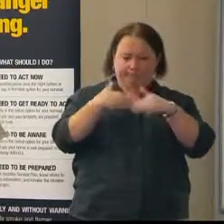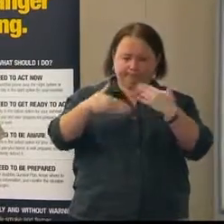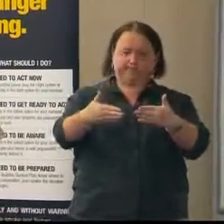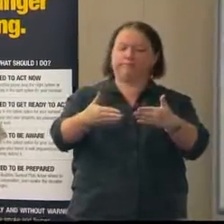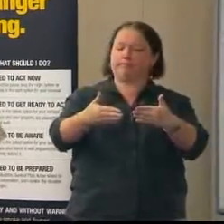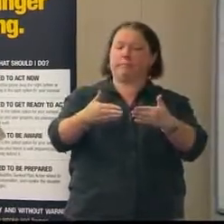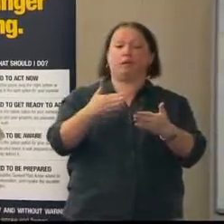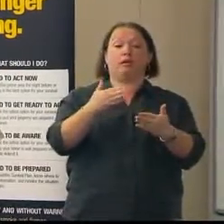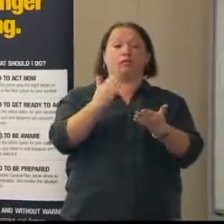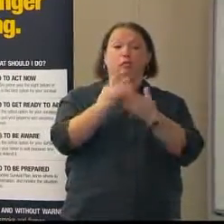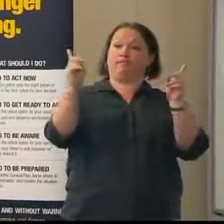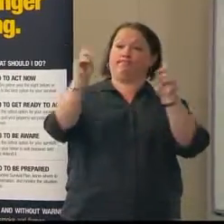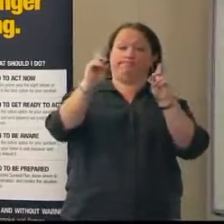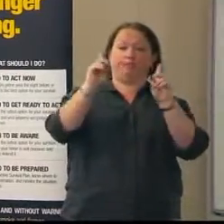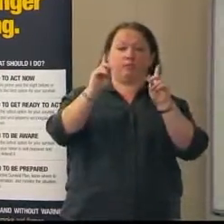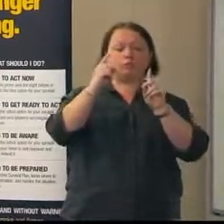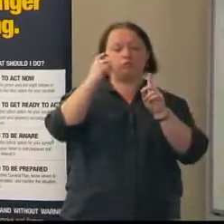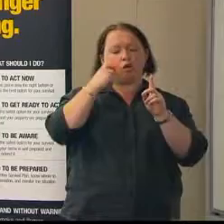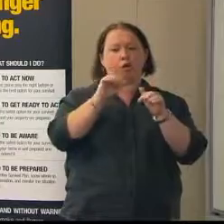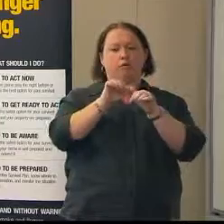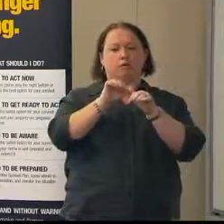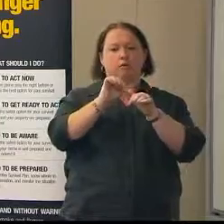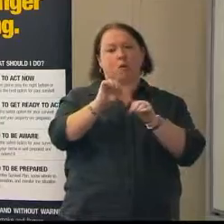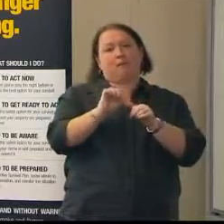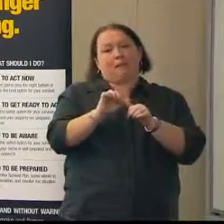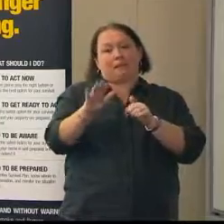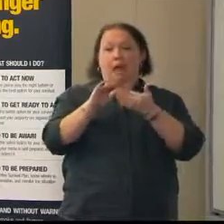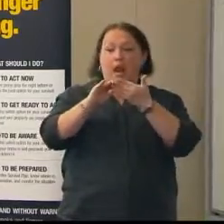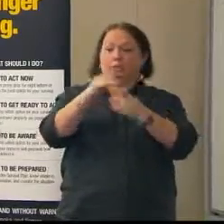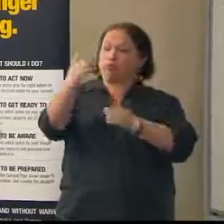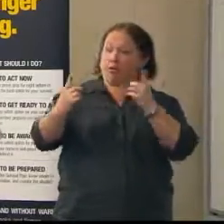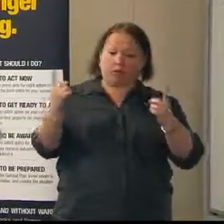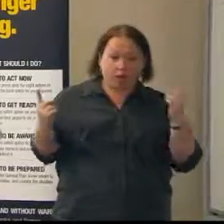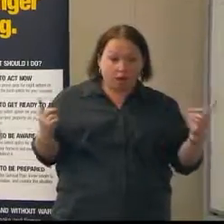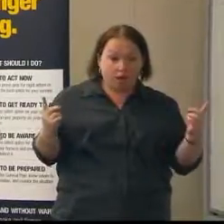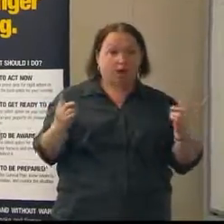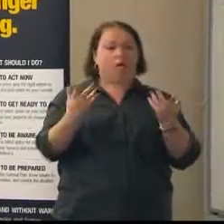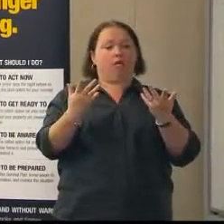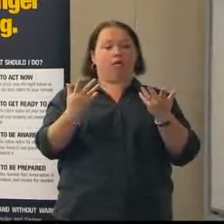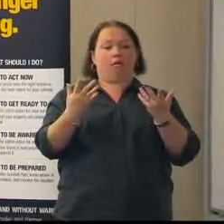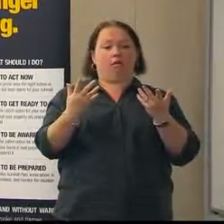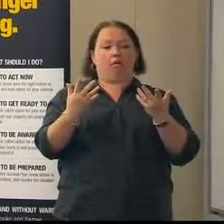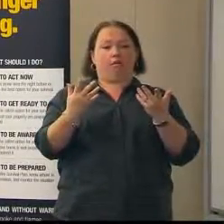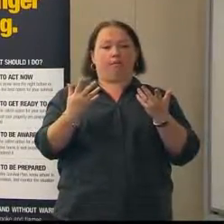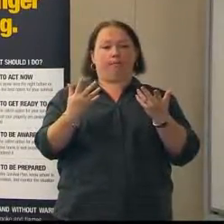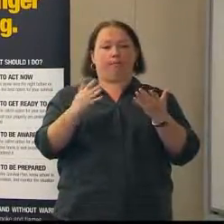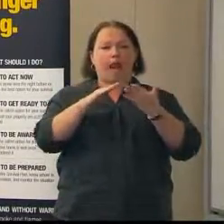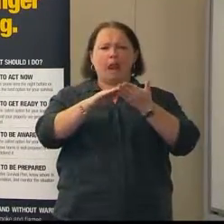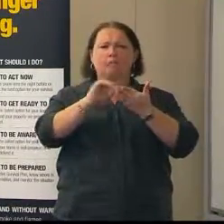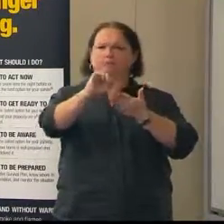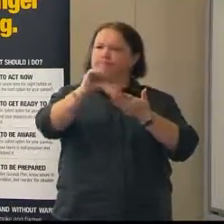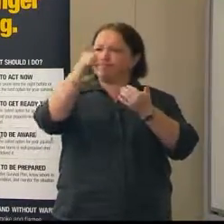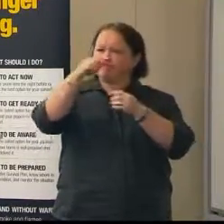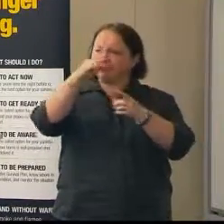then on the day do what you can to help each other, help your people